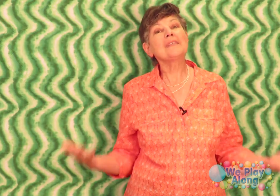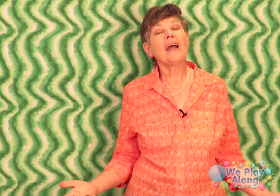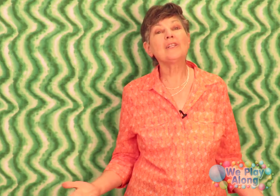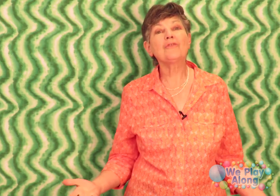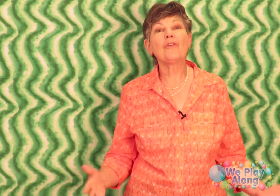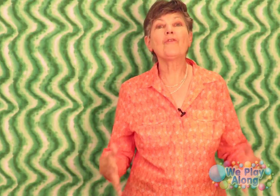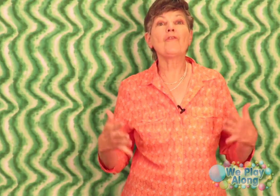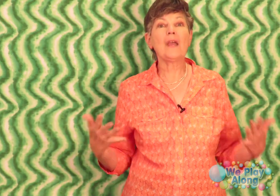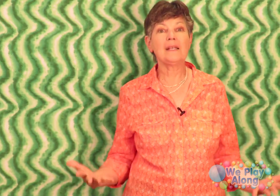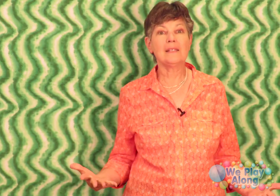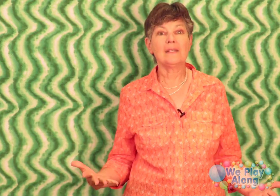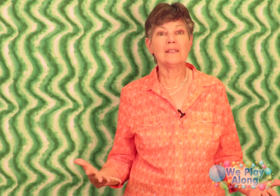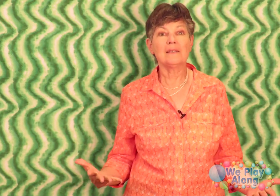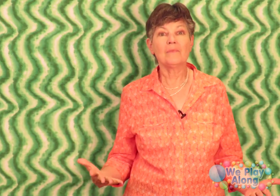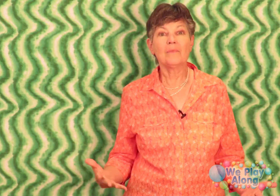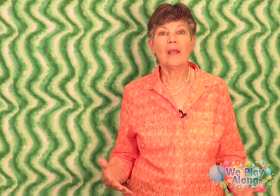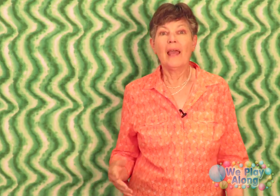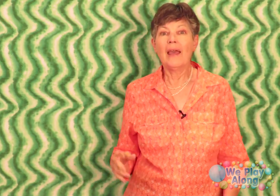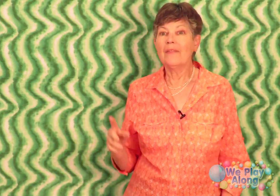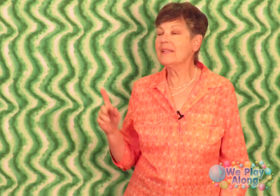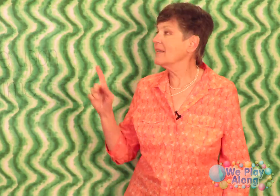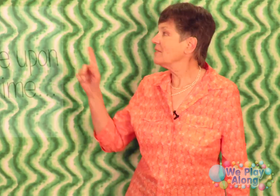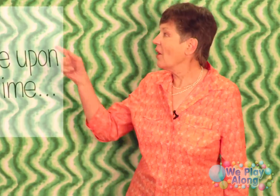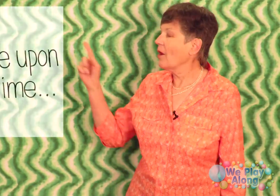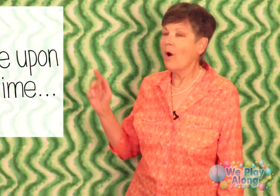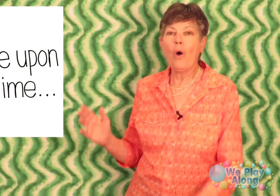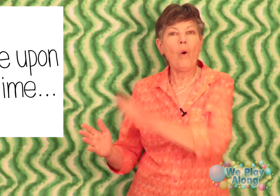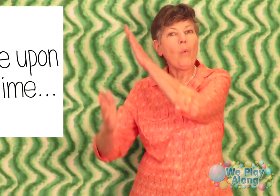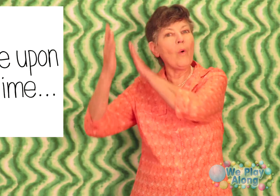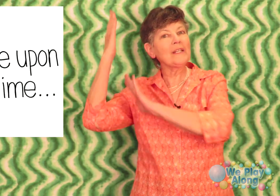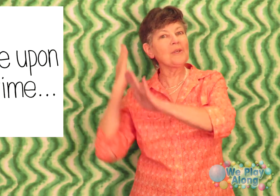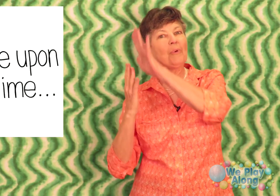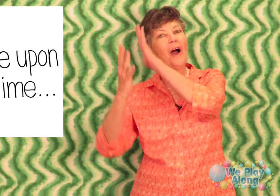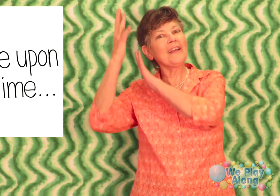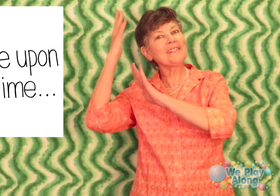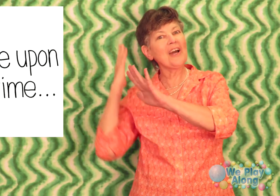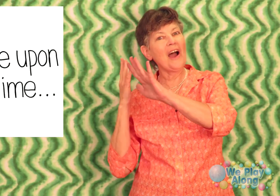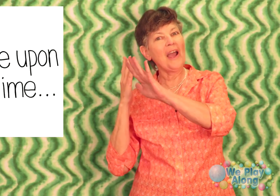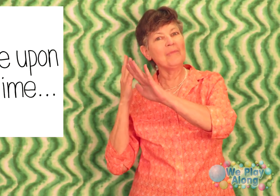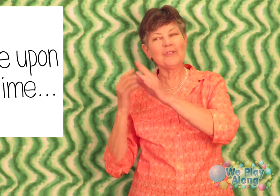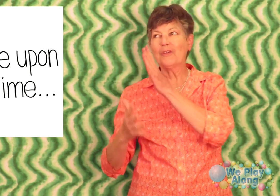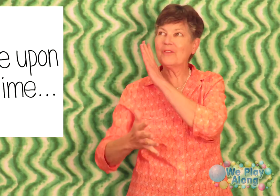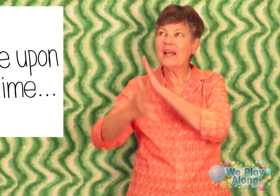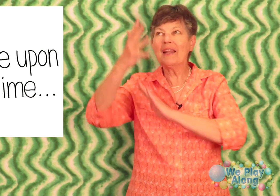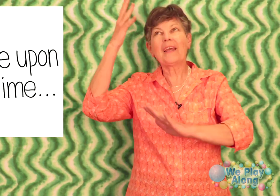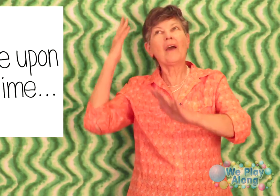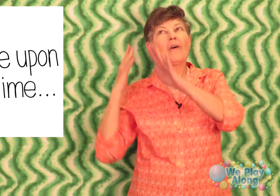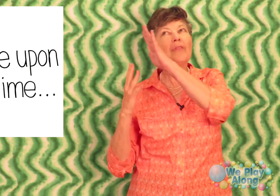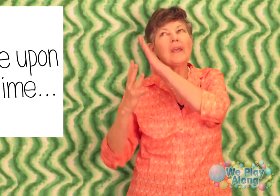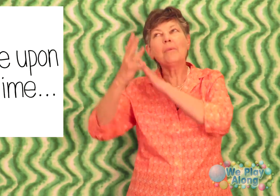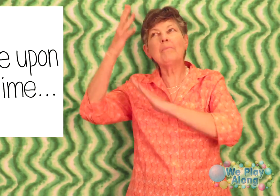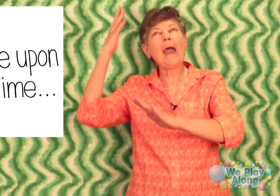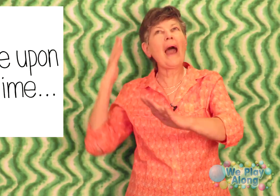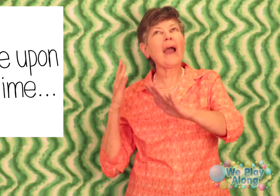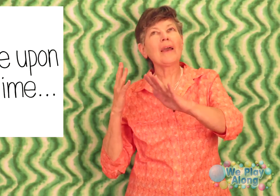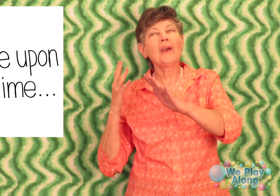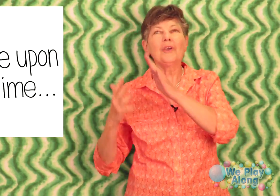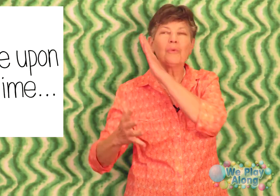signs for phrases and this is our once upon a time so you think thinking back you're